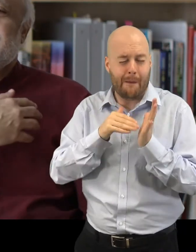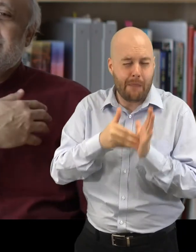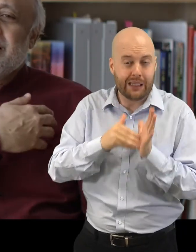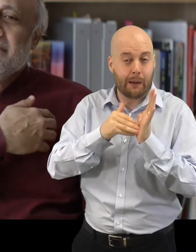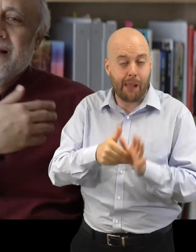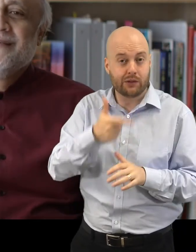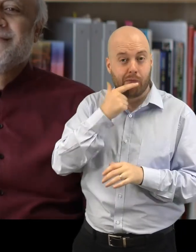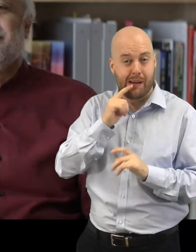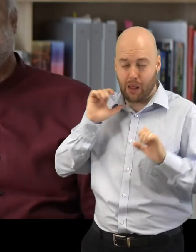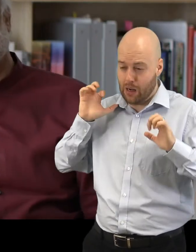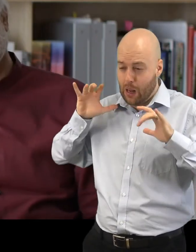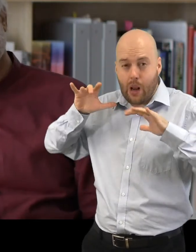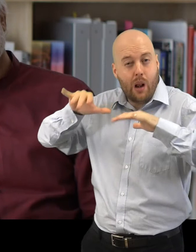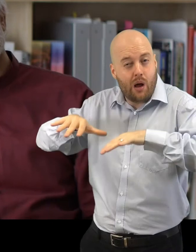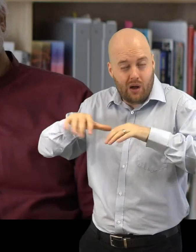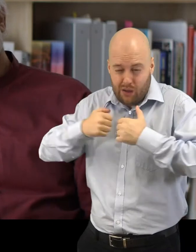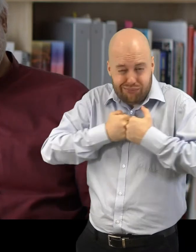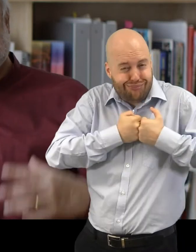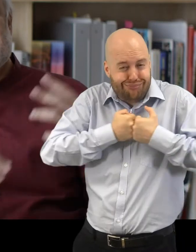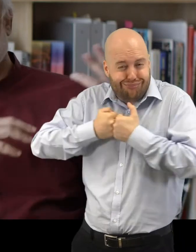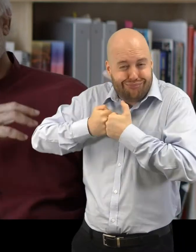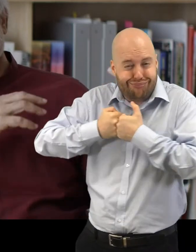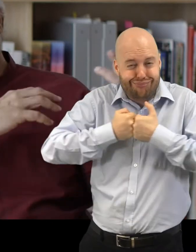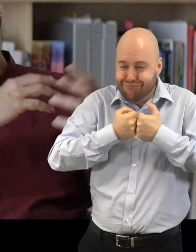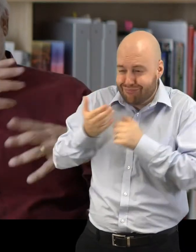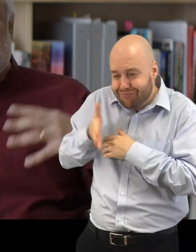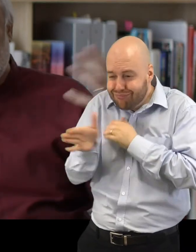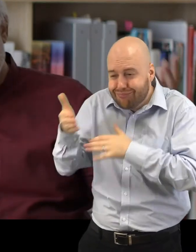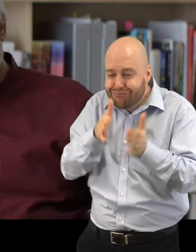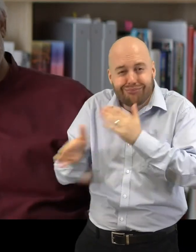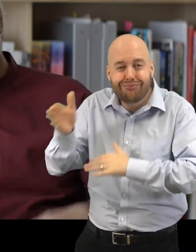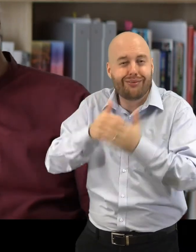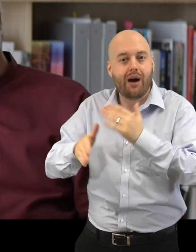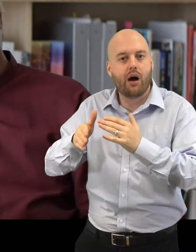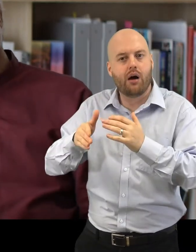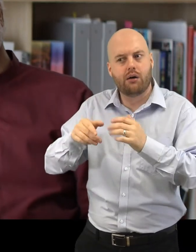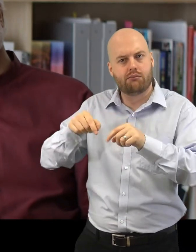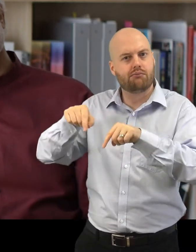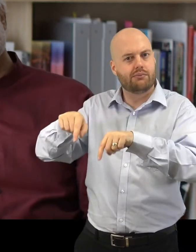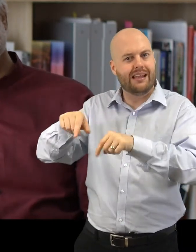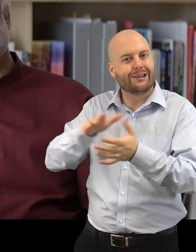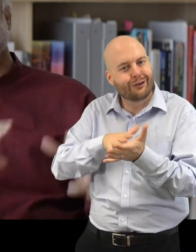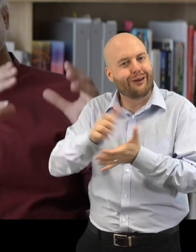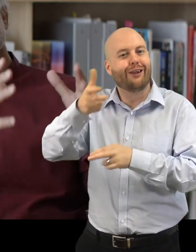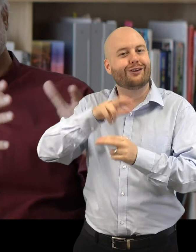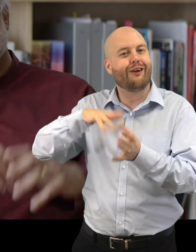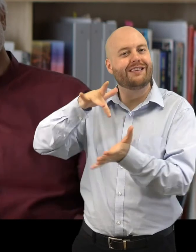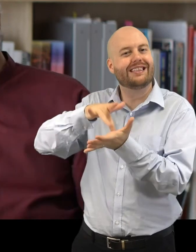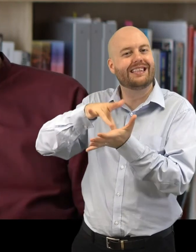entail millions of people chant and they sort of weave their way through the city to immerse the clay